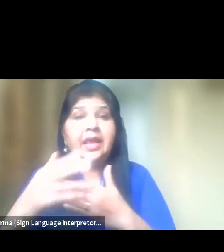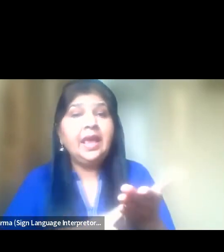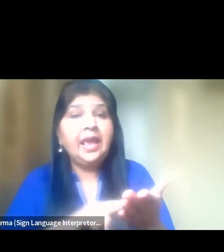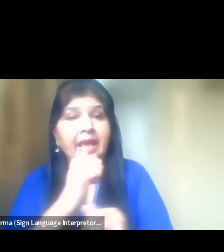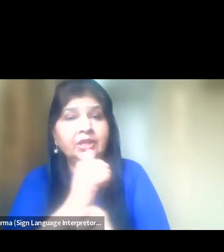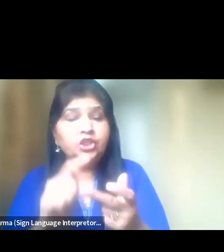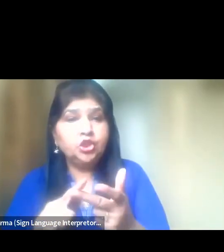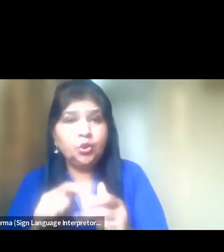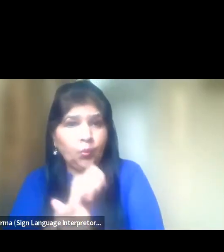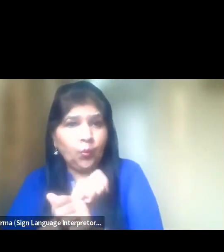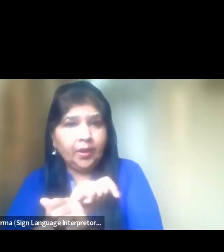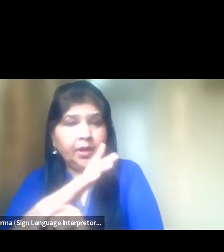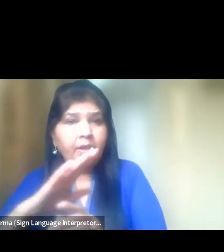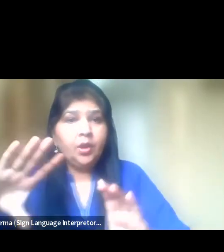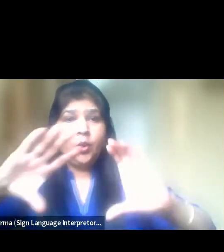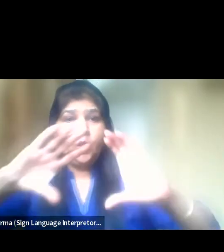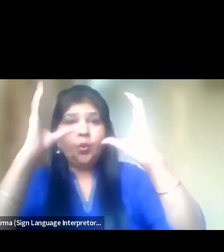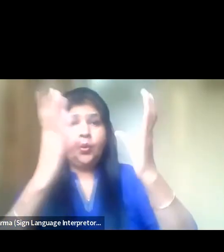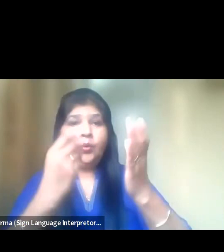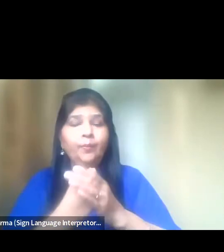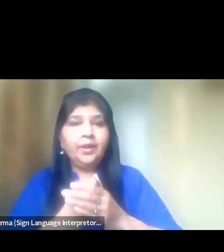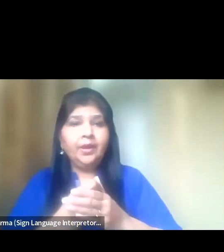towards global scalability